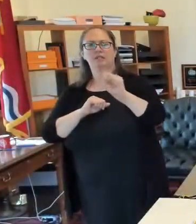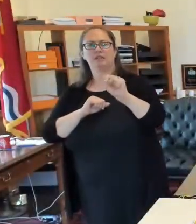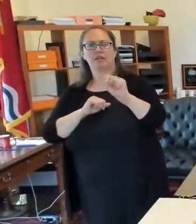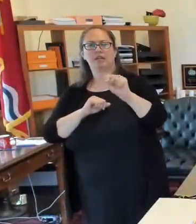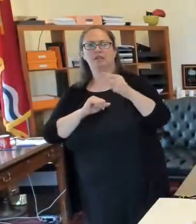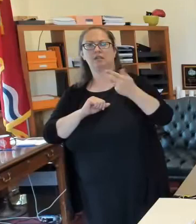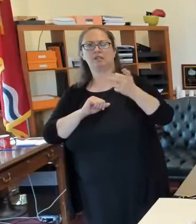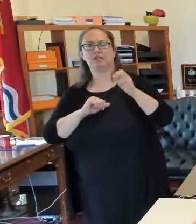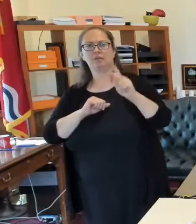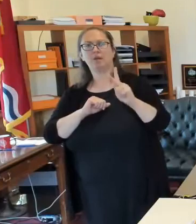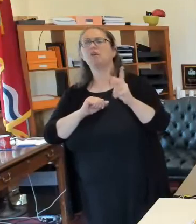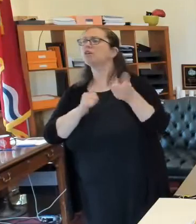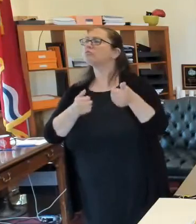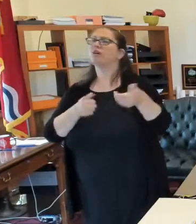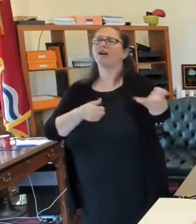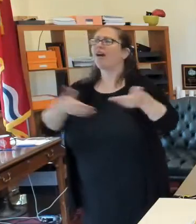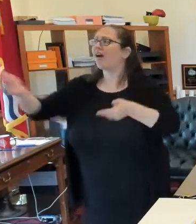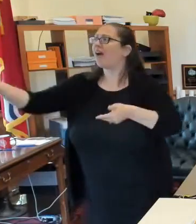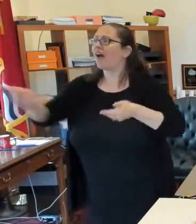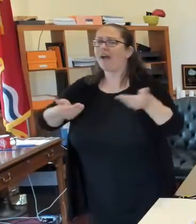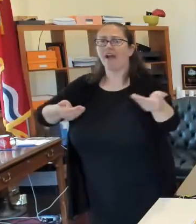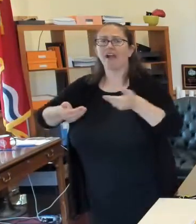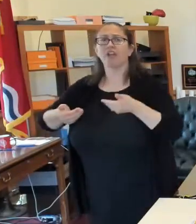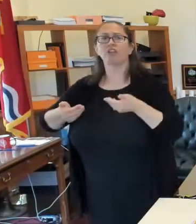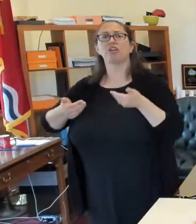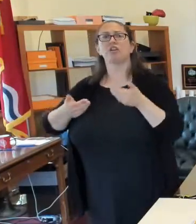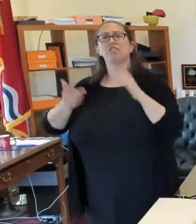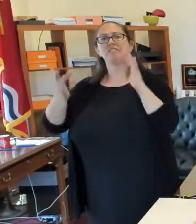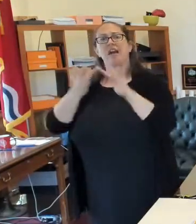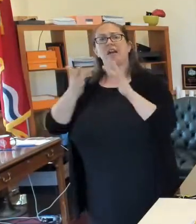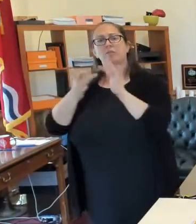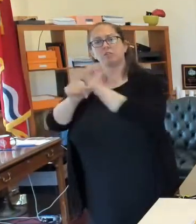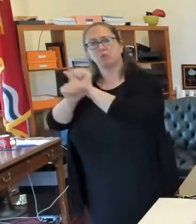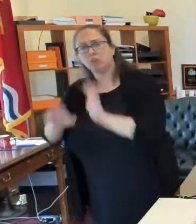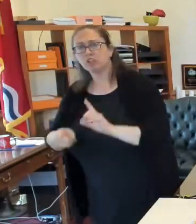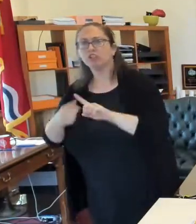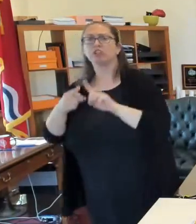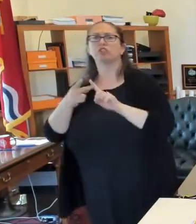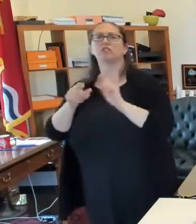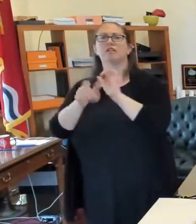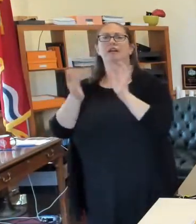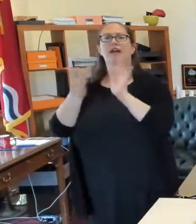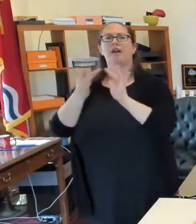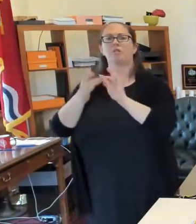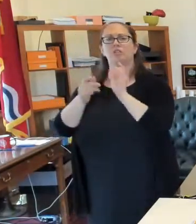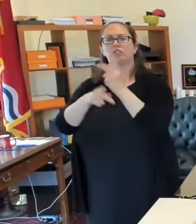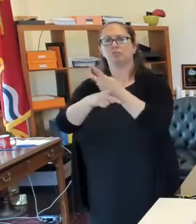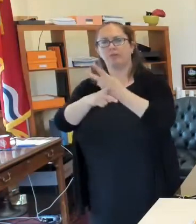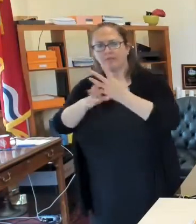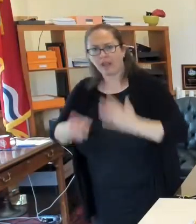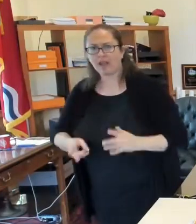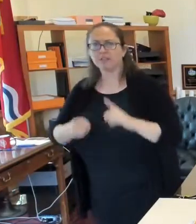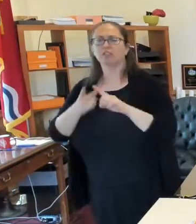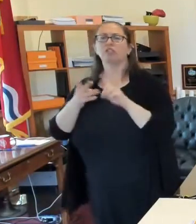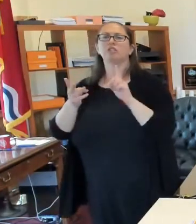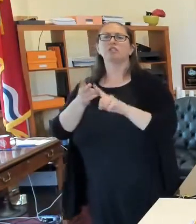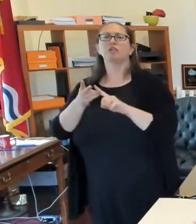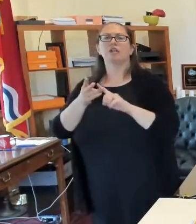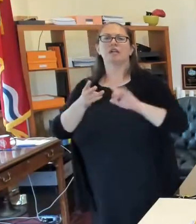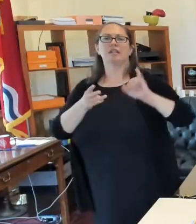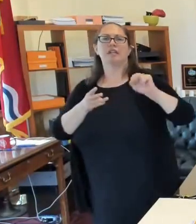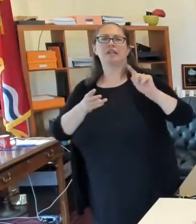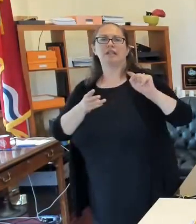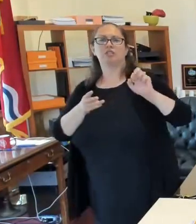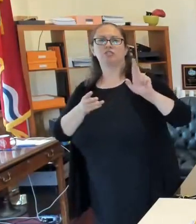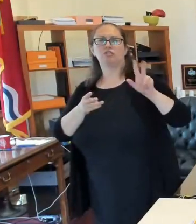trying to hire outreach workers, interrupters, and outreach supervisors. Uh, the phone number to call is 615